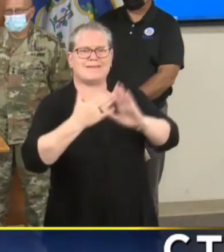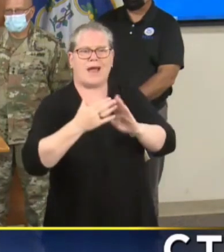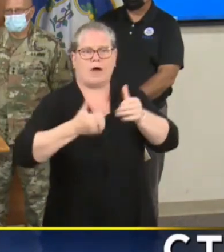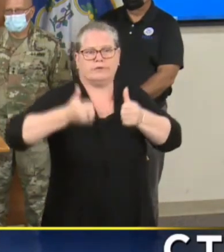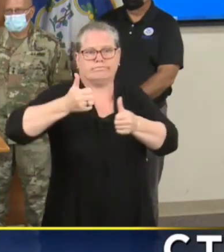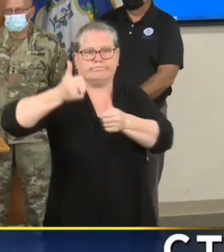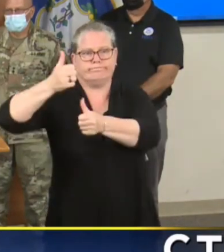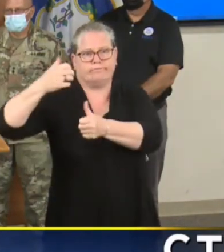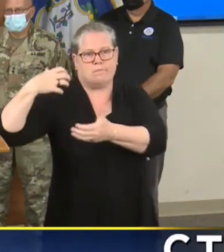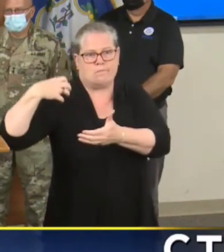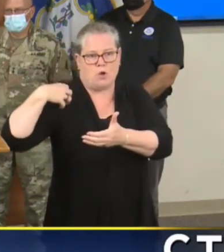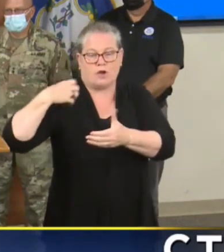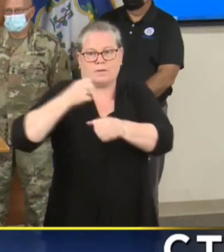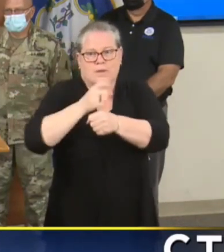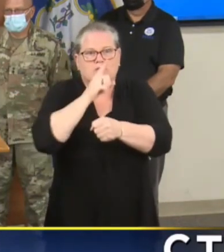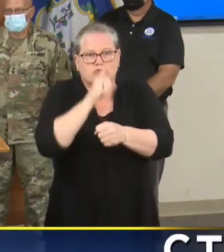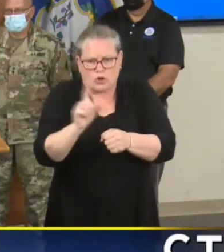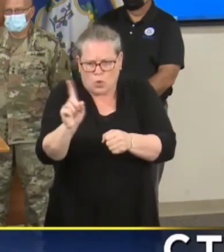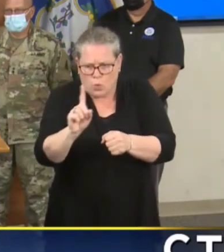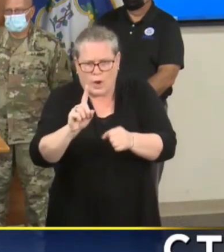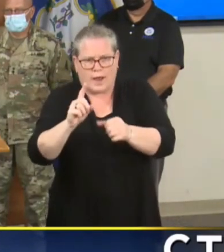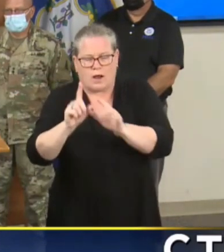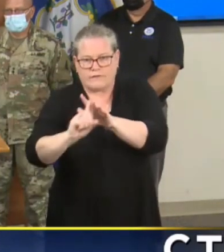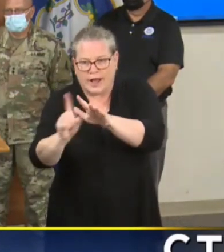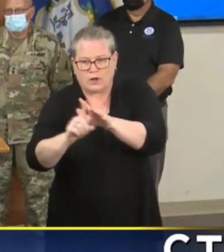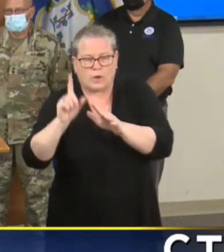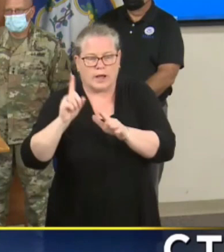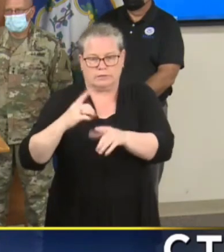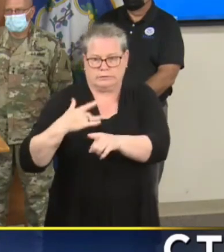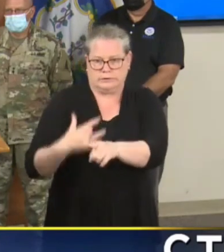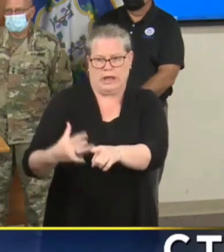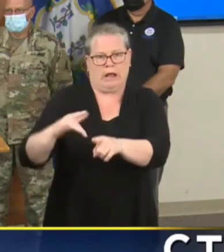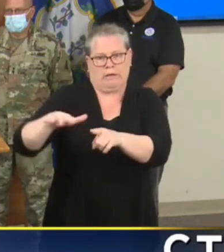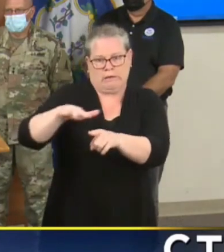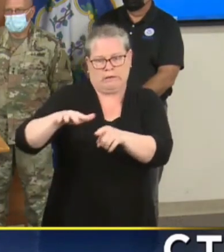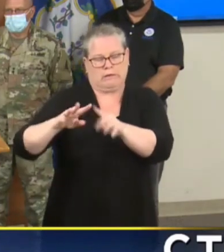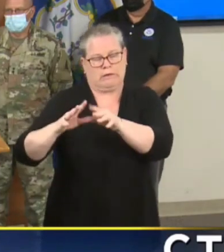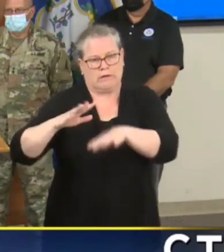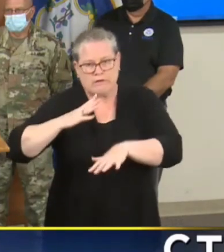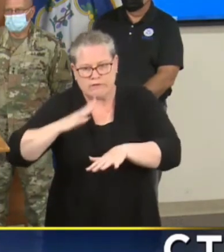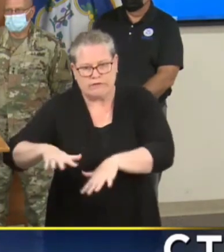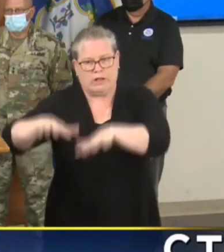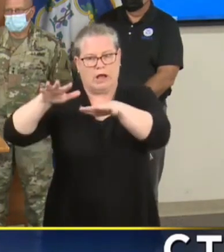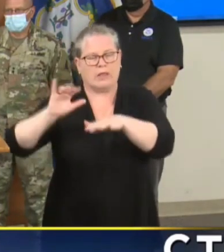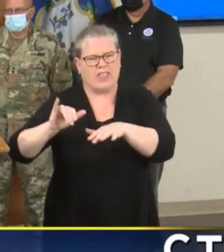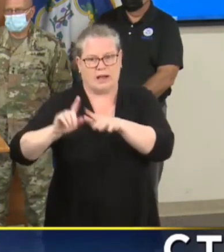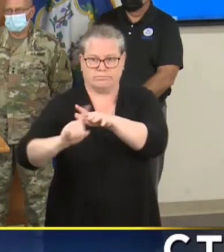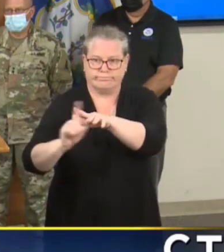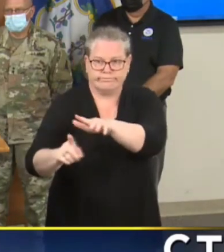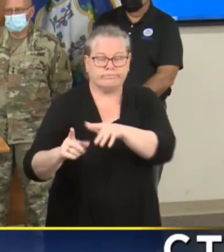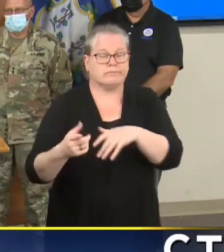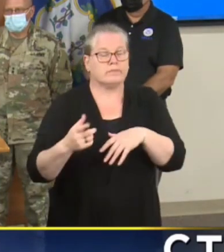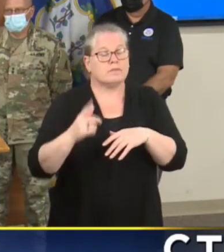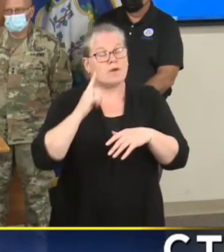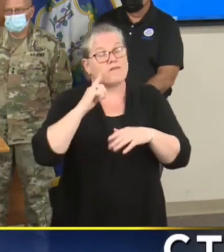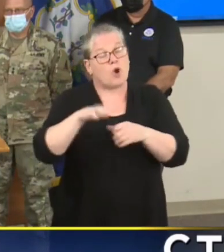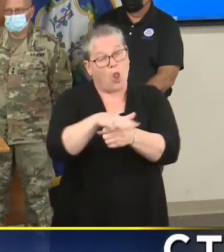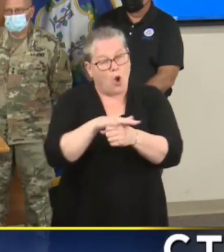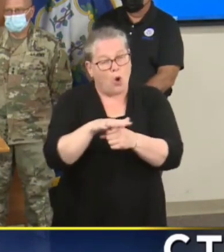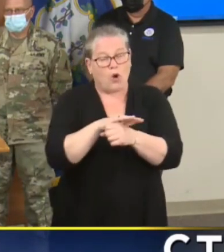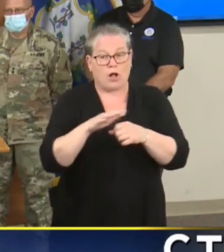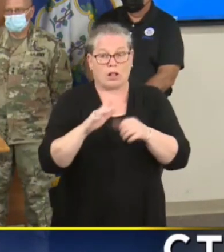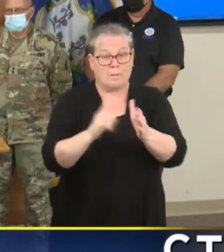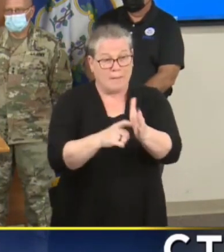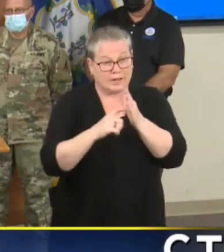get the proper locations evacuated if needed. The tendency to need mandatory evacuations at the local level is rare.